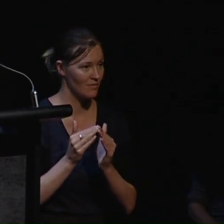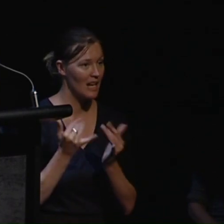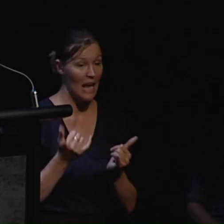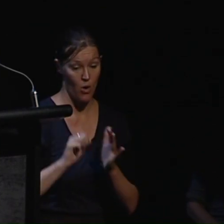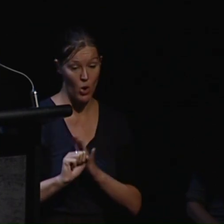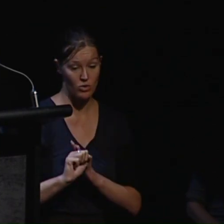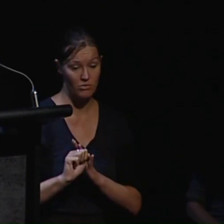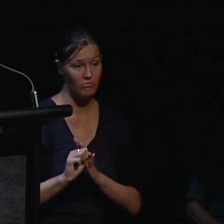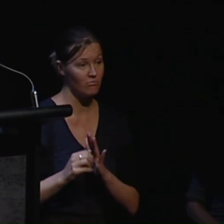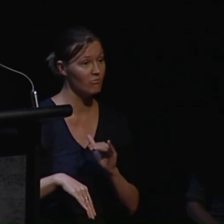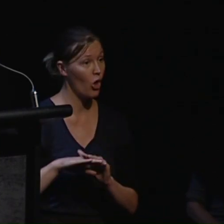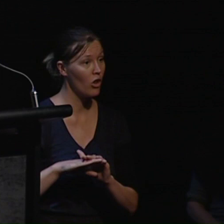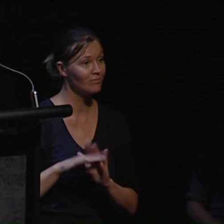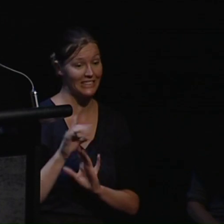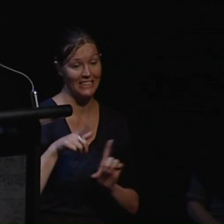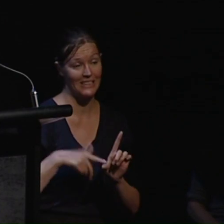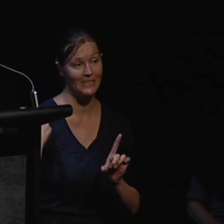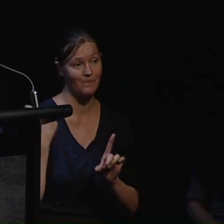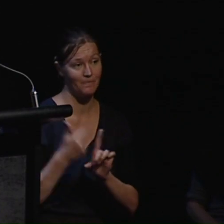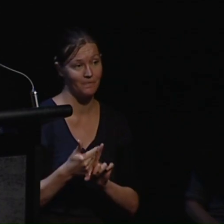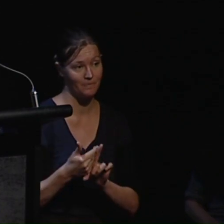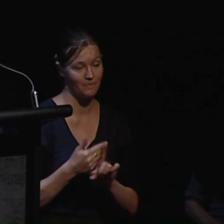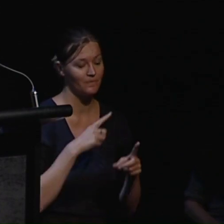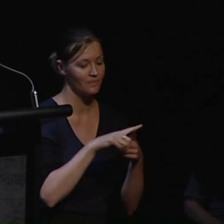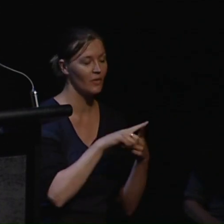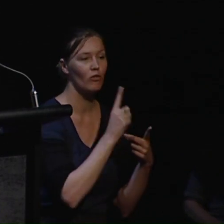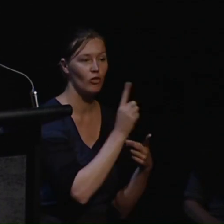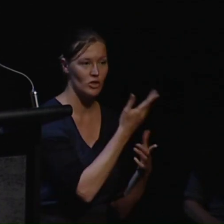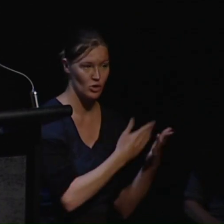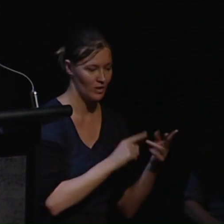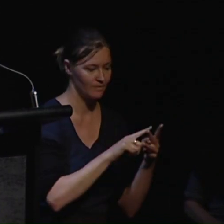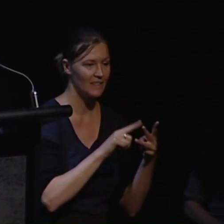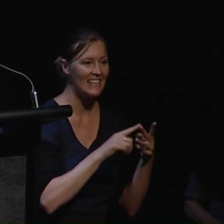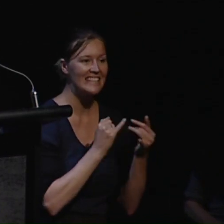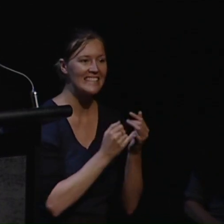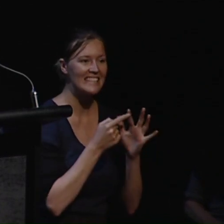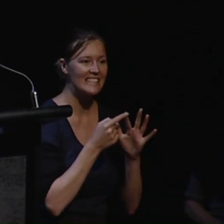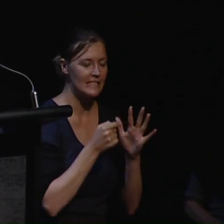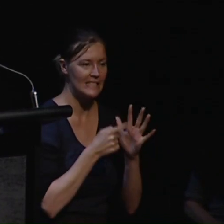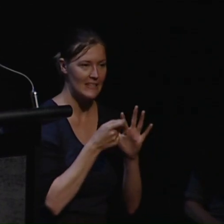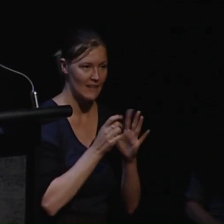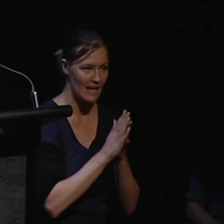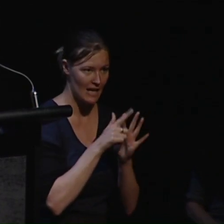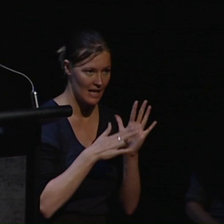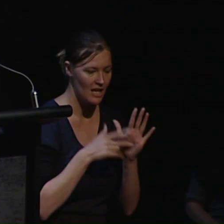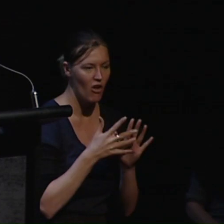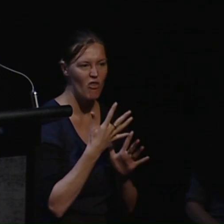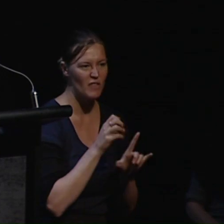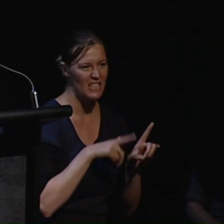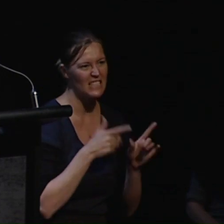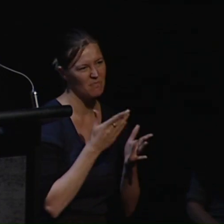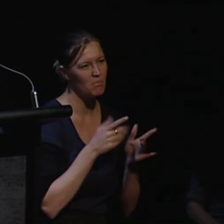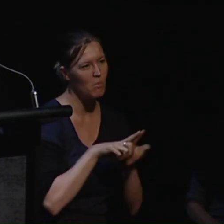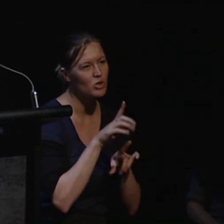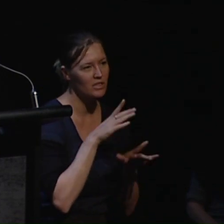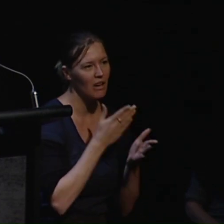for ten years. Stephen's story has some similarities. He has spent the majority of his 50 years living in an institution.